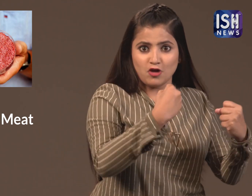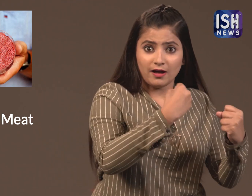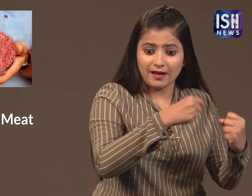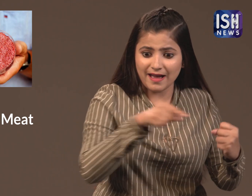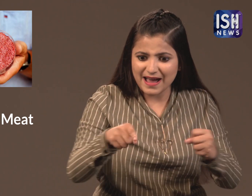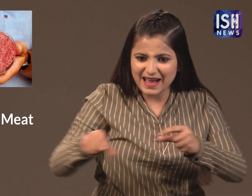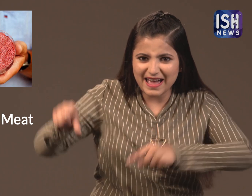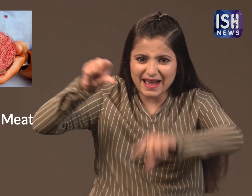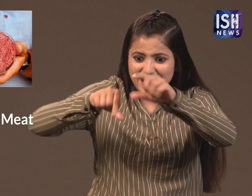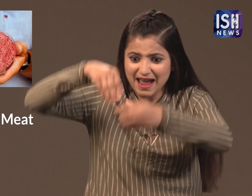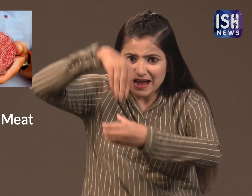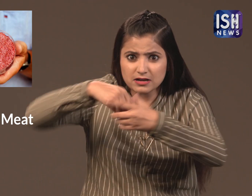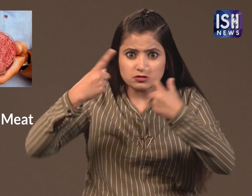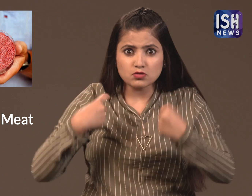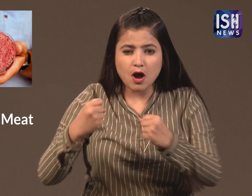animal meat, this has more nutrition.